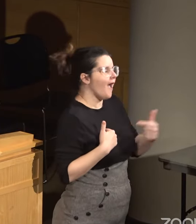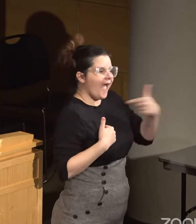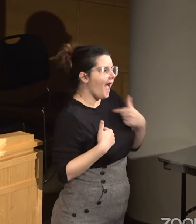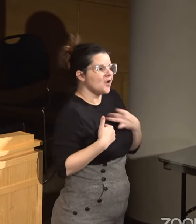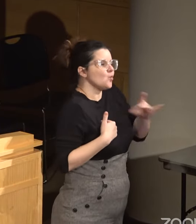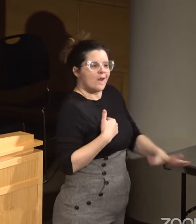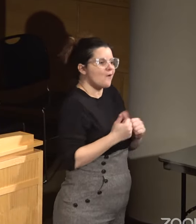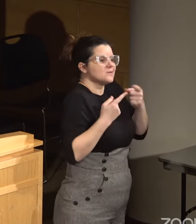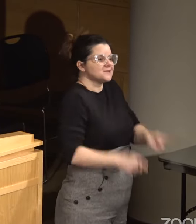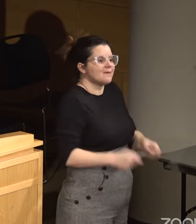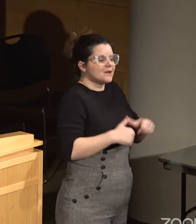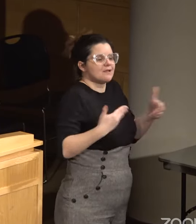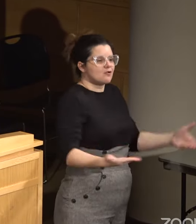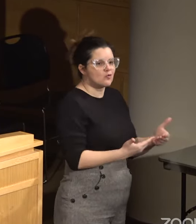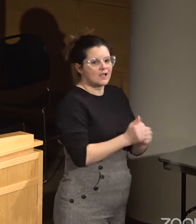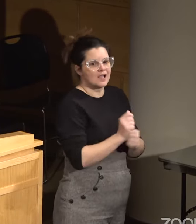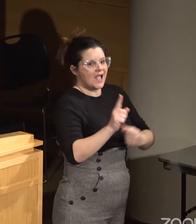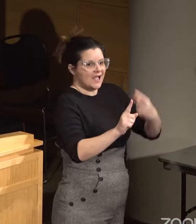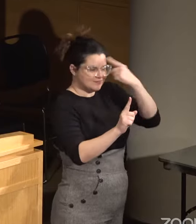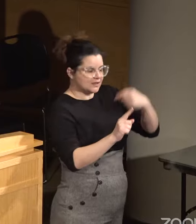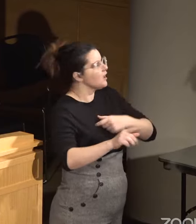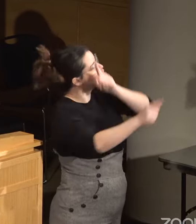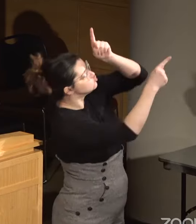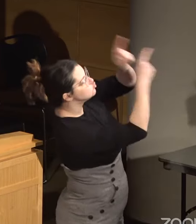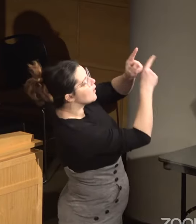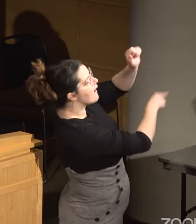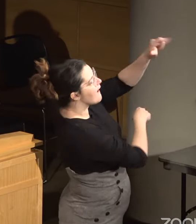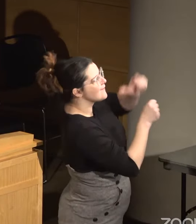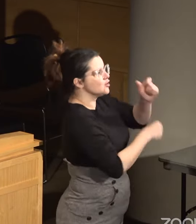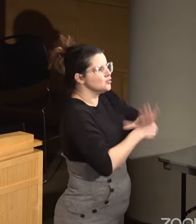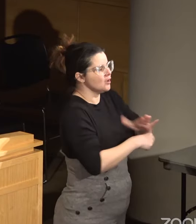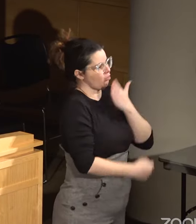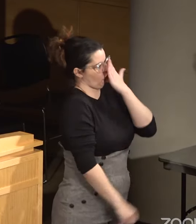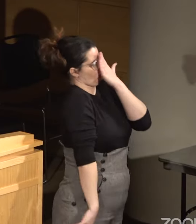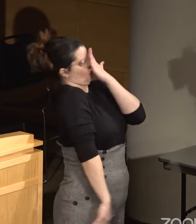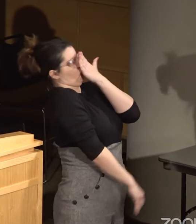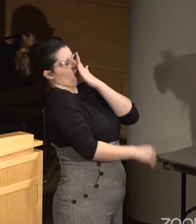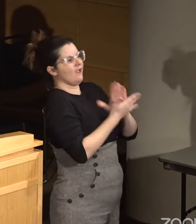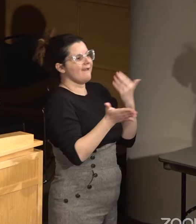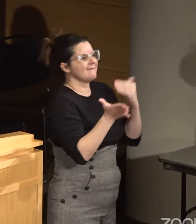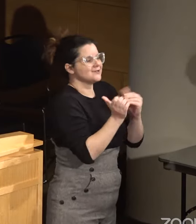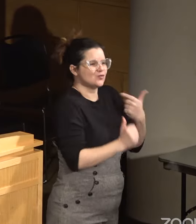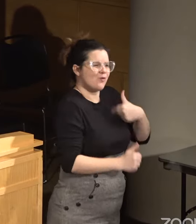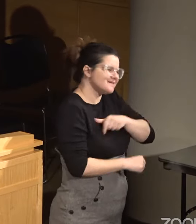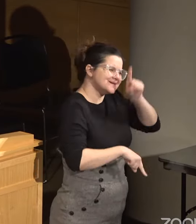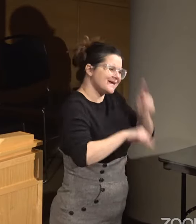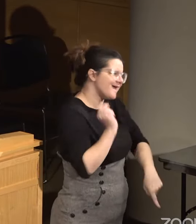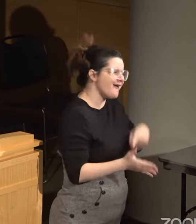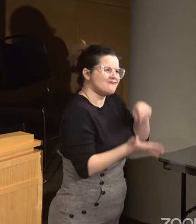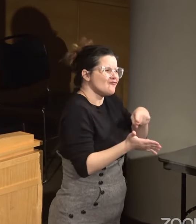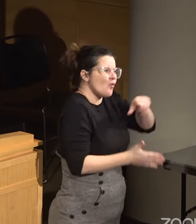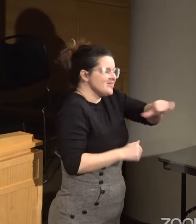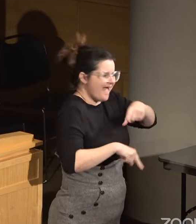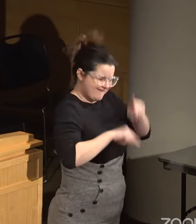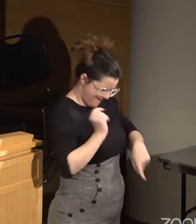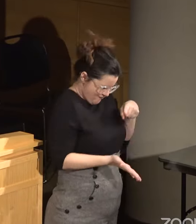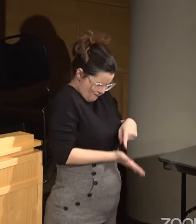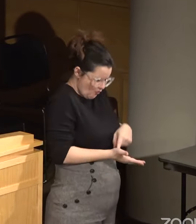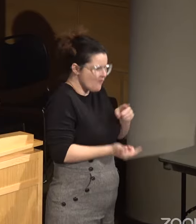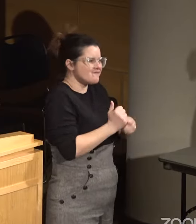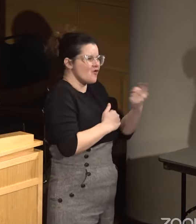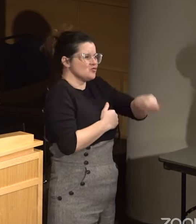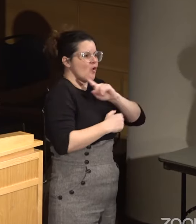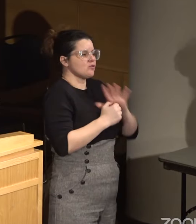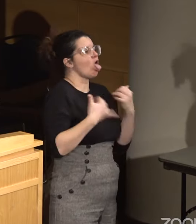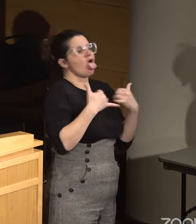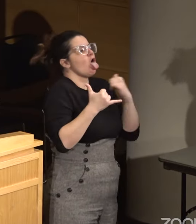don't like what's happening here. And I think you're trying to rub it over us one more time. That's right. And I can't afford it. I can't afford for y